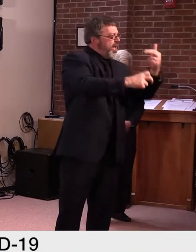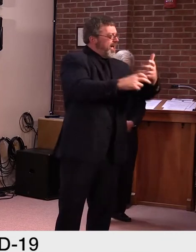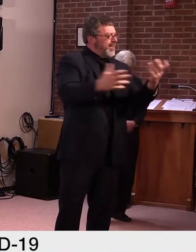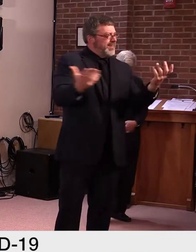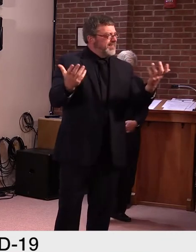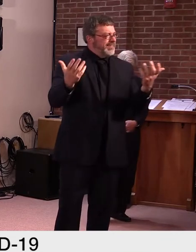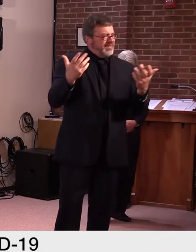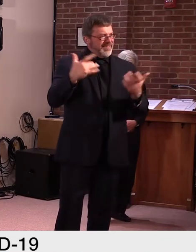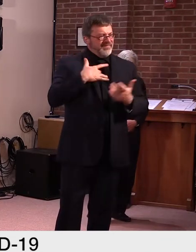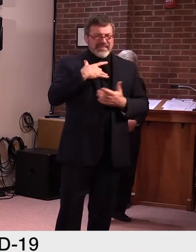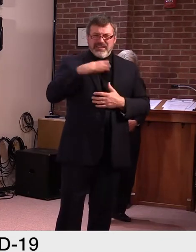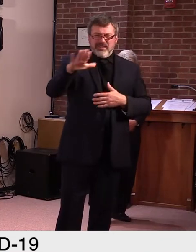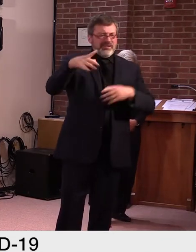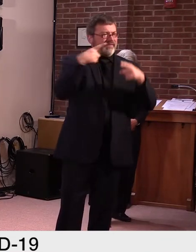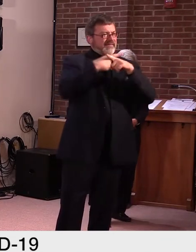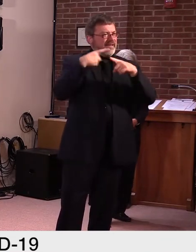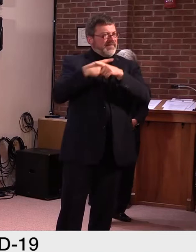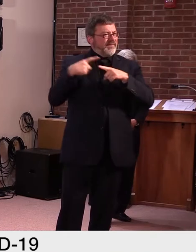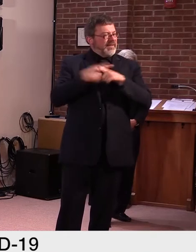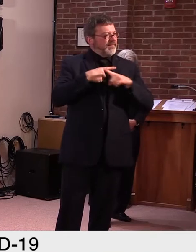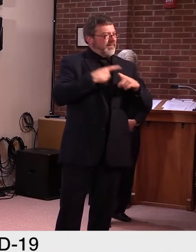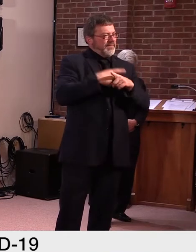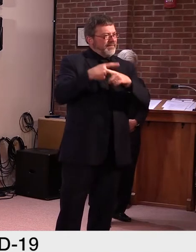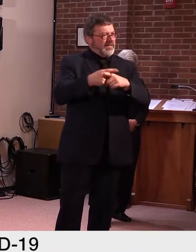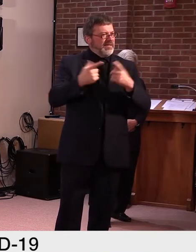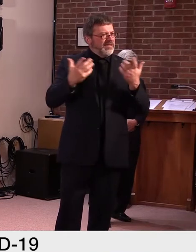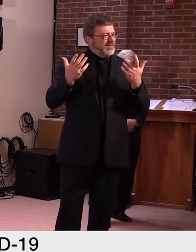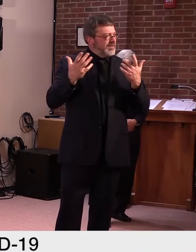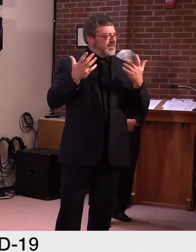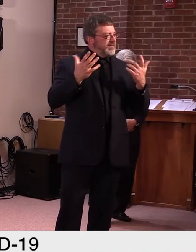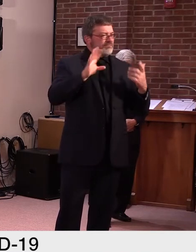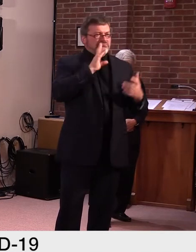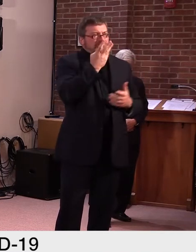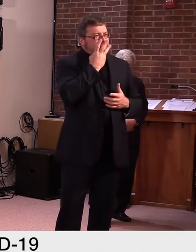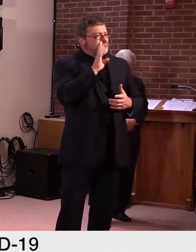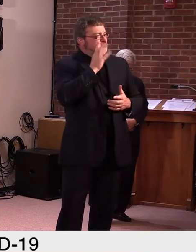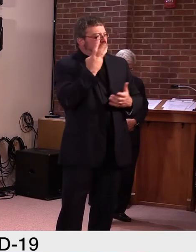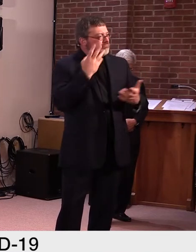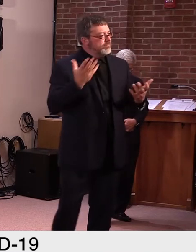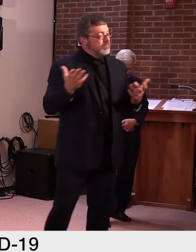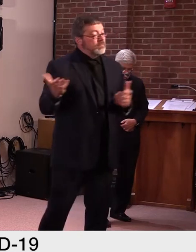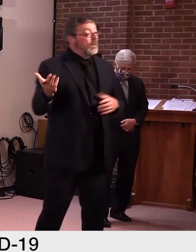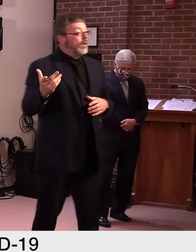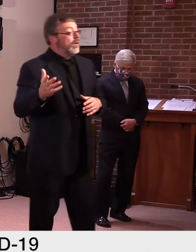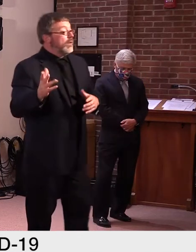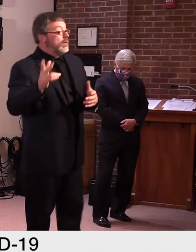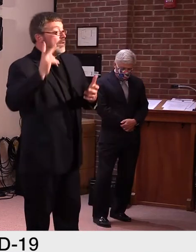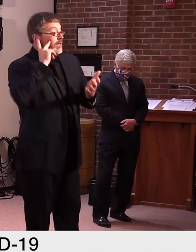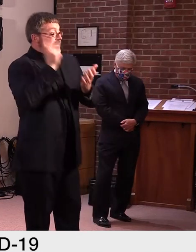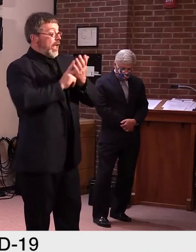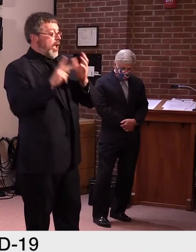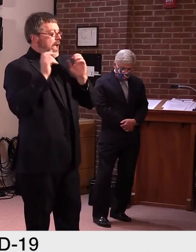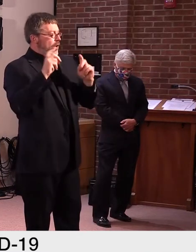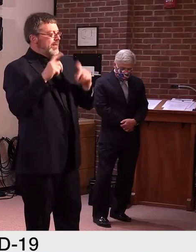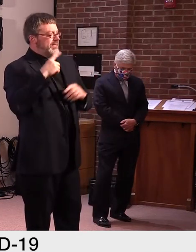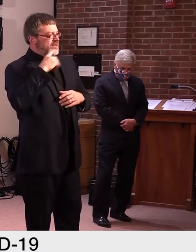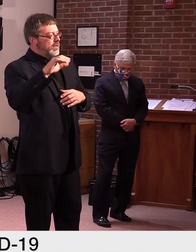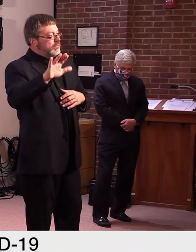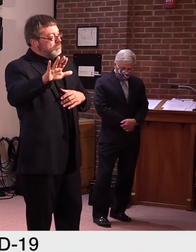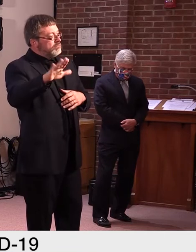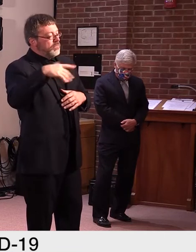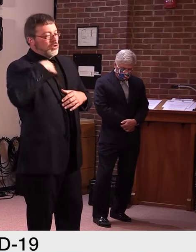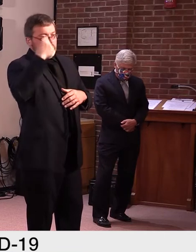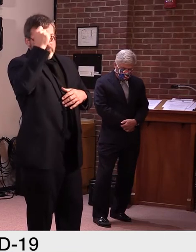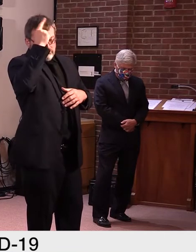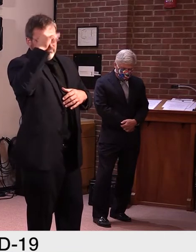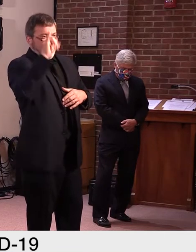Yeah, it's part of the challenge I think we have in this emergency because I want to try to, uh, foreshadow, um, our decision making, uh,